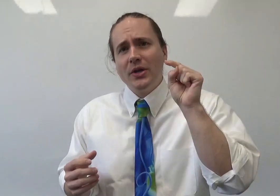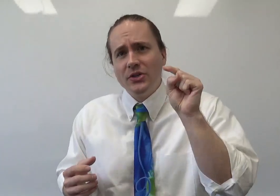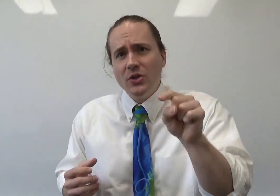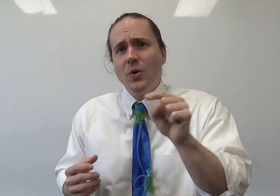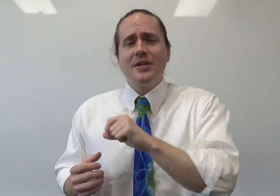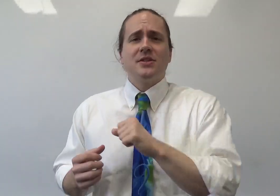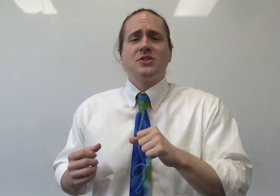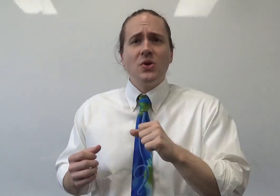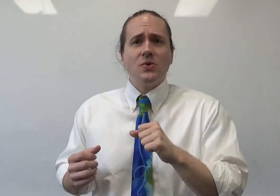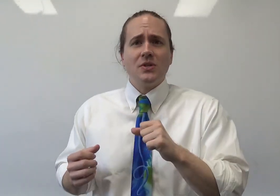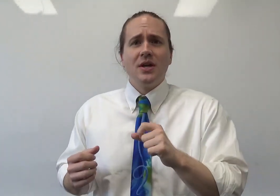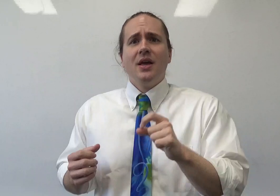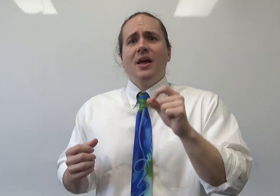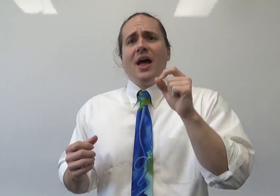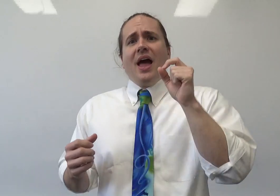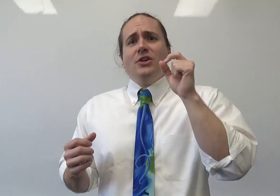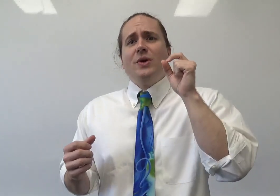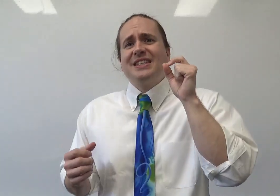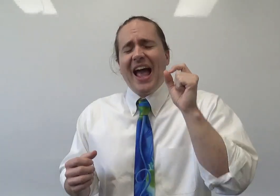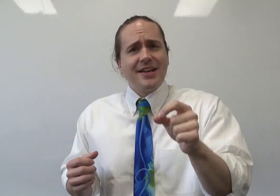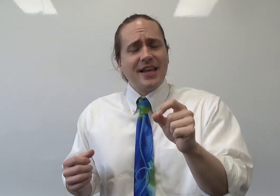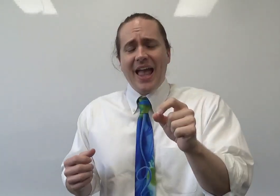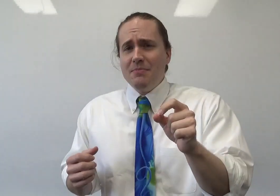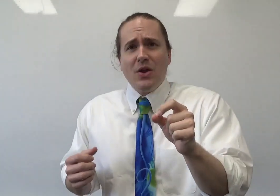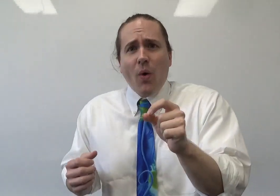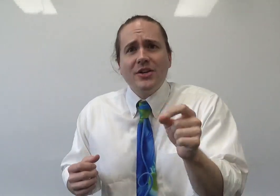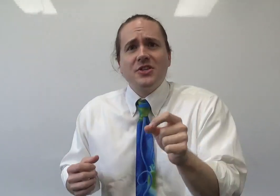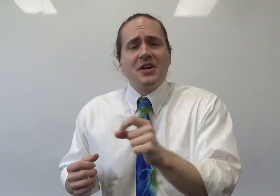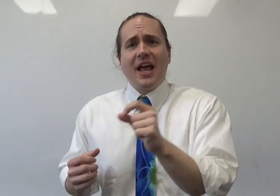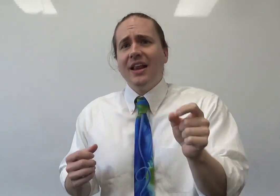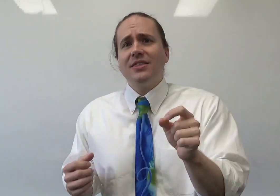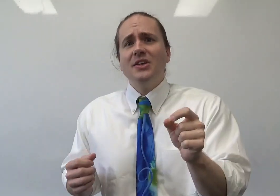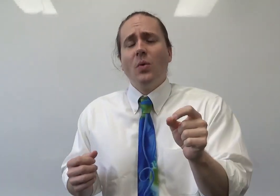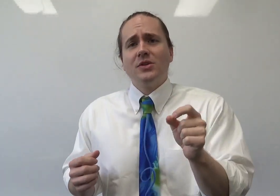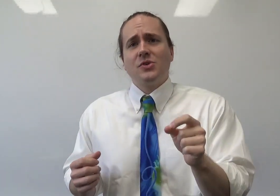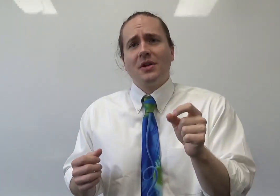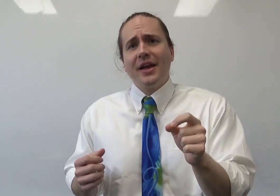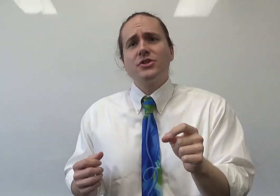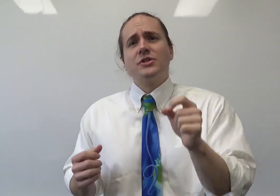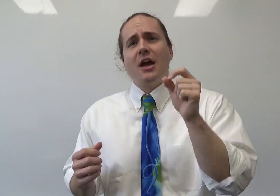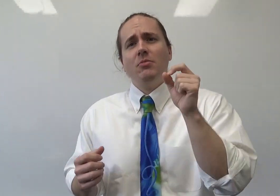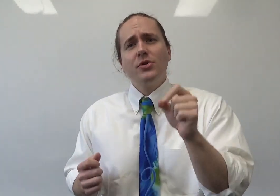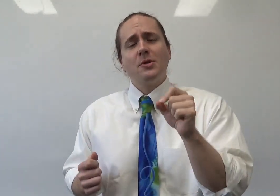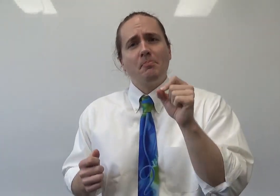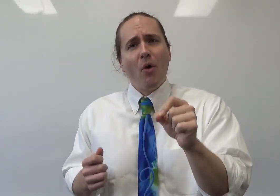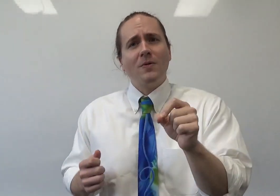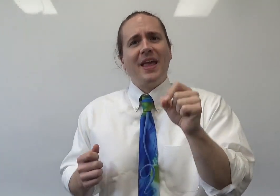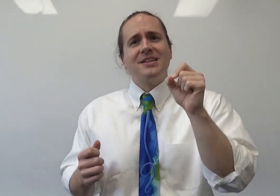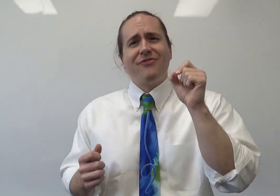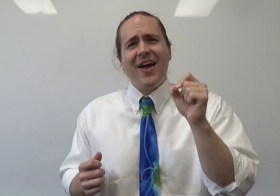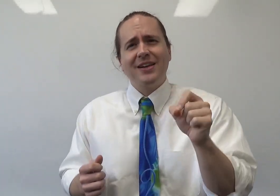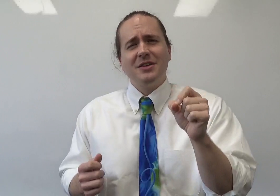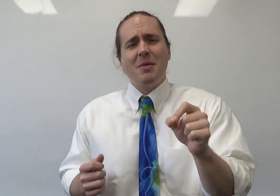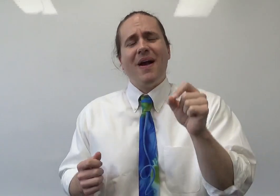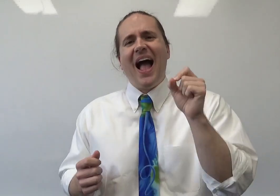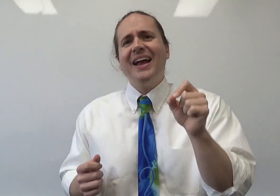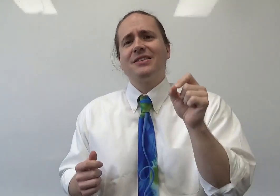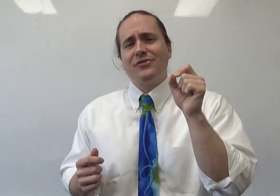you as the student. You get to ask me questions on anything you want during the lectures, and most importantly, as a faculty member, I get the